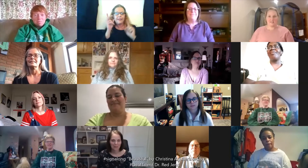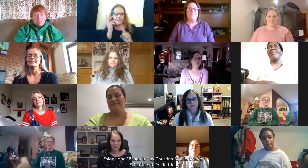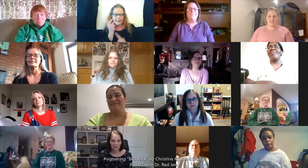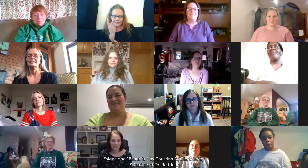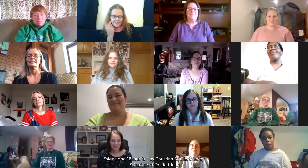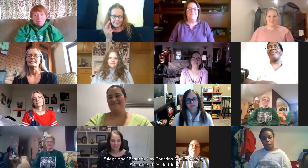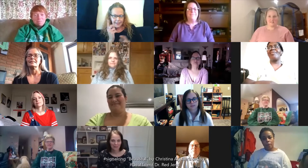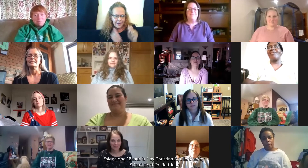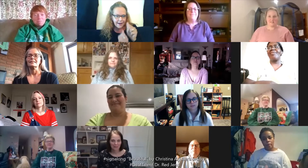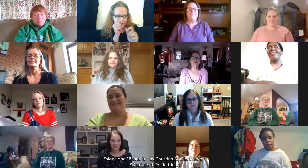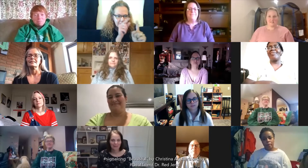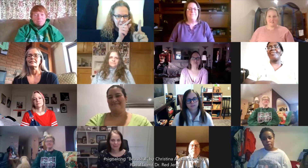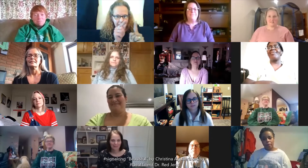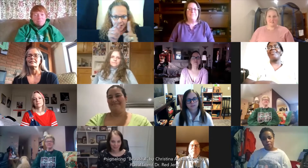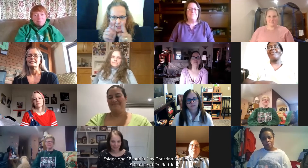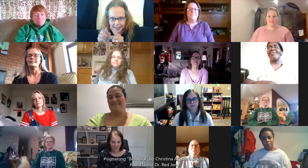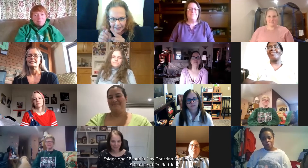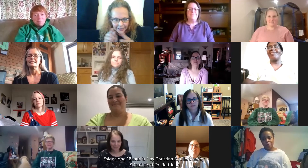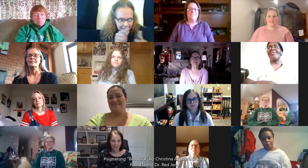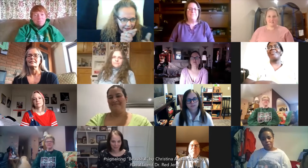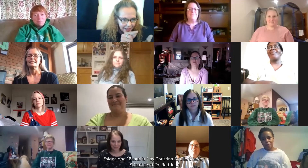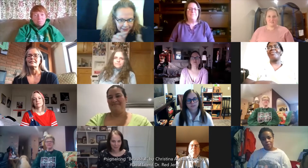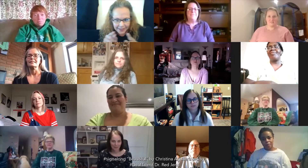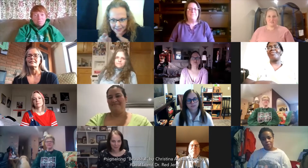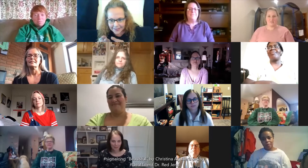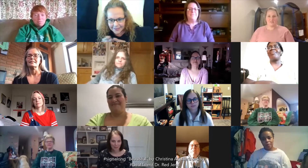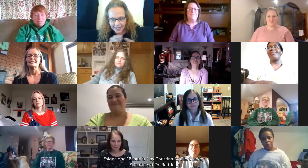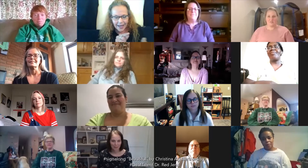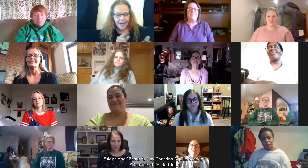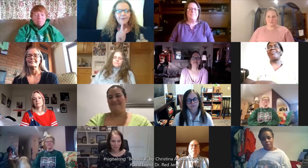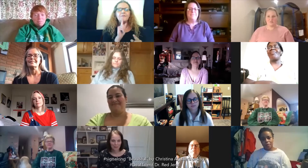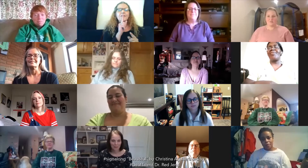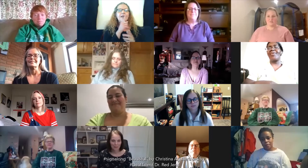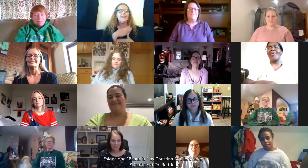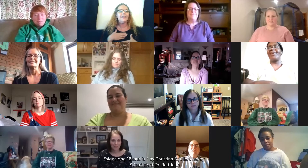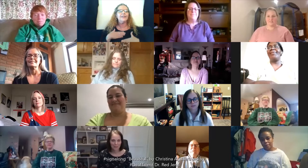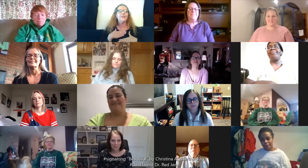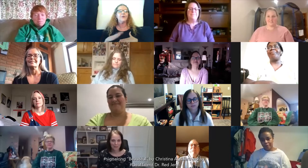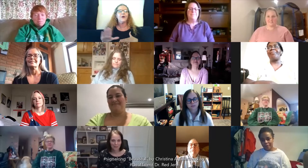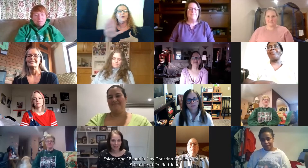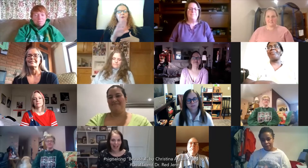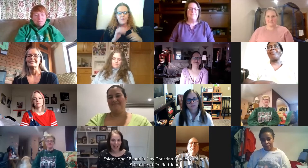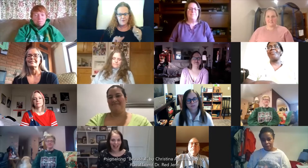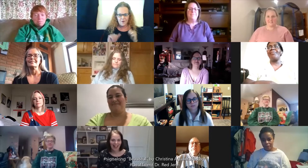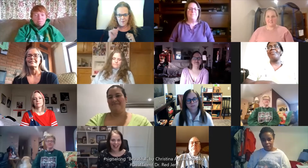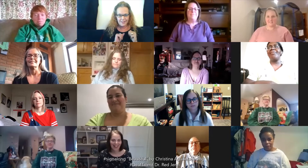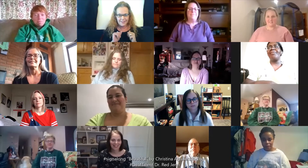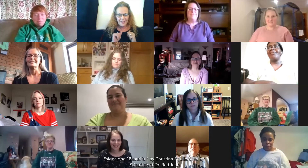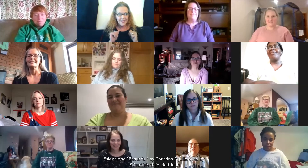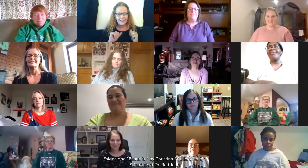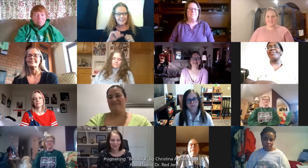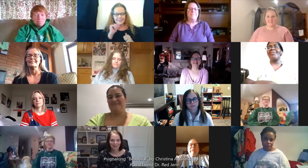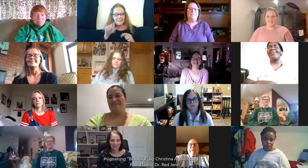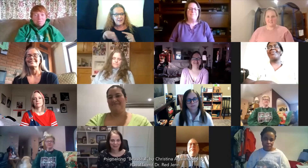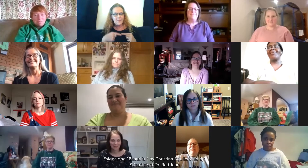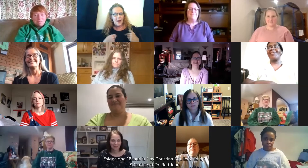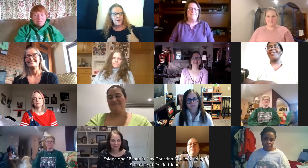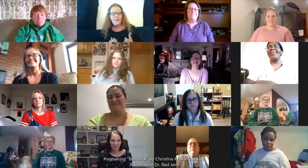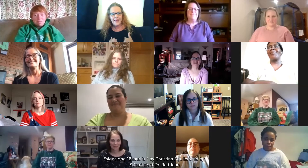get to see everybody like this and really enjoy your performance because this isn't about me